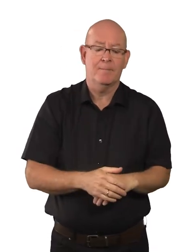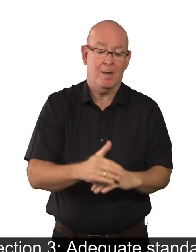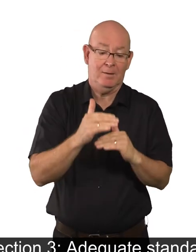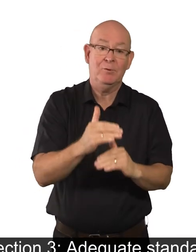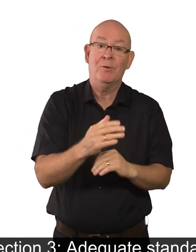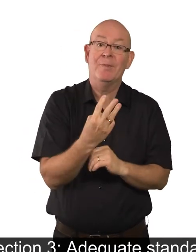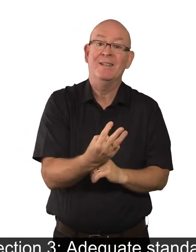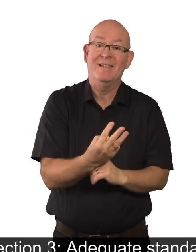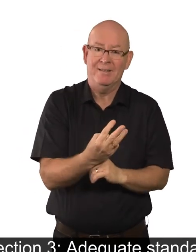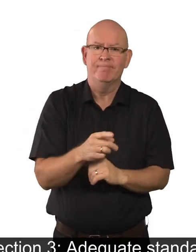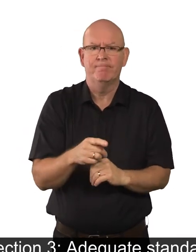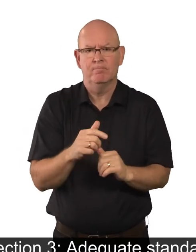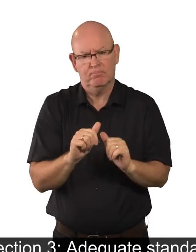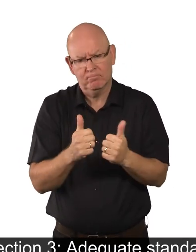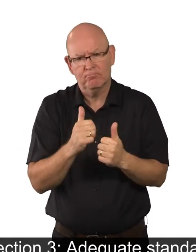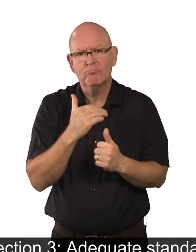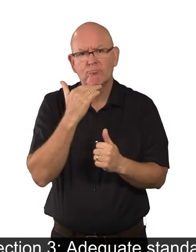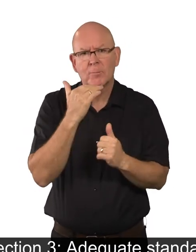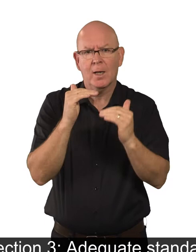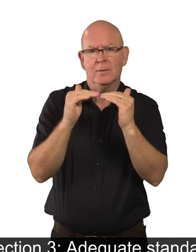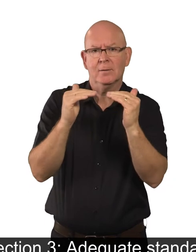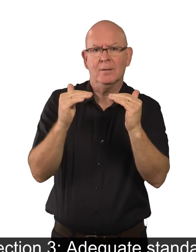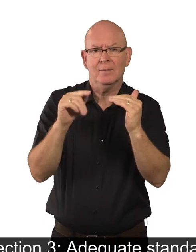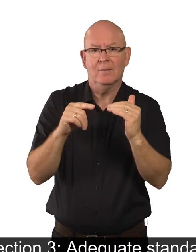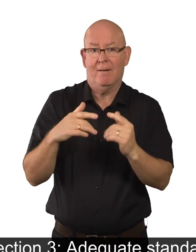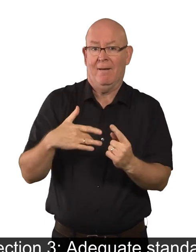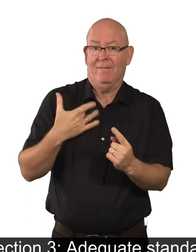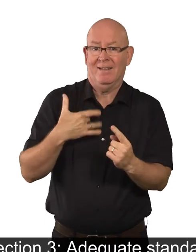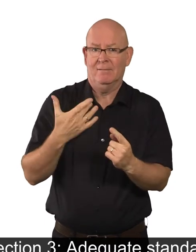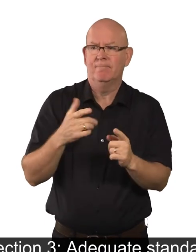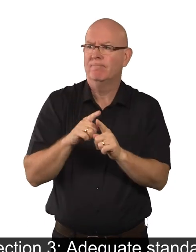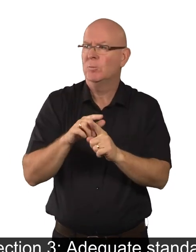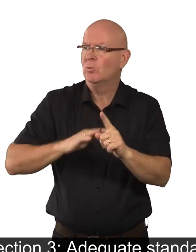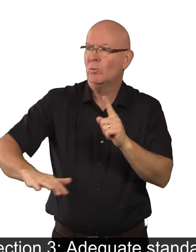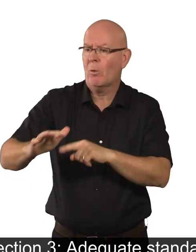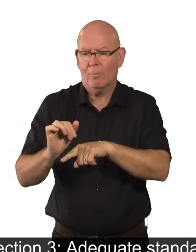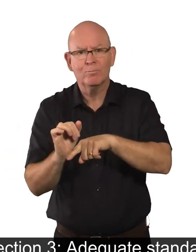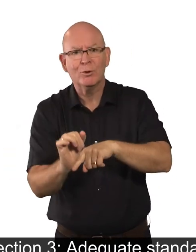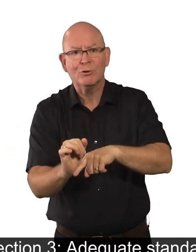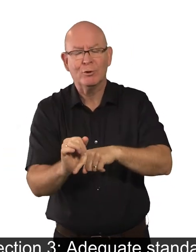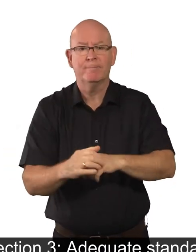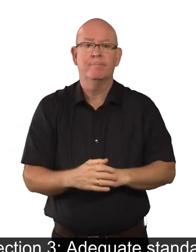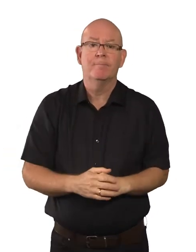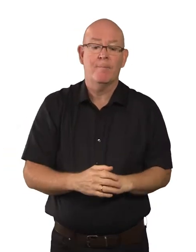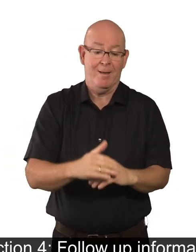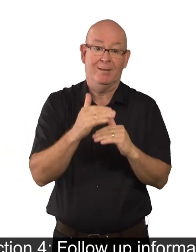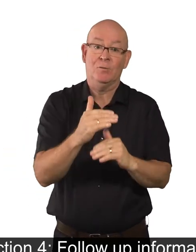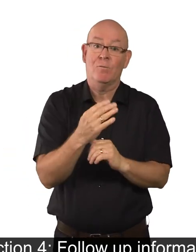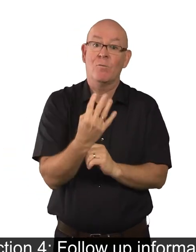Section 3 Adequate Standard of Living and Social Protection. Section